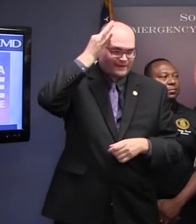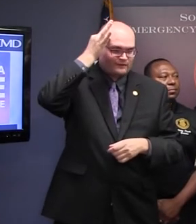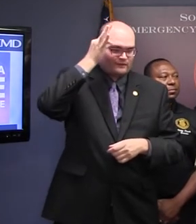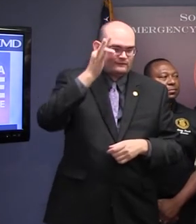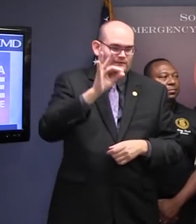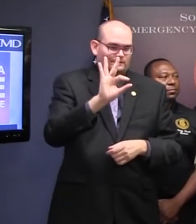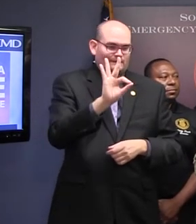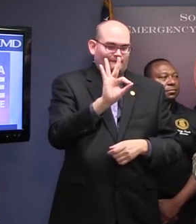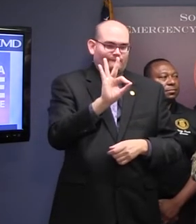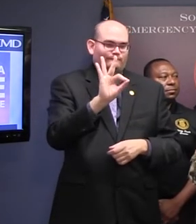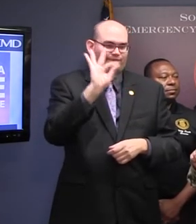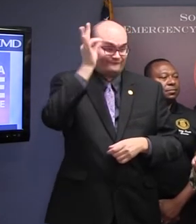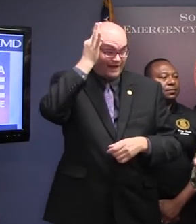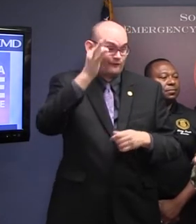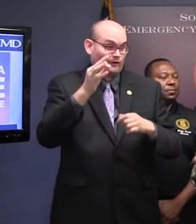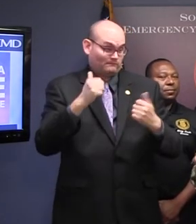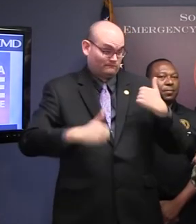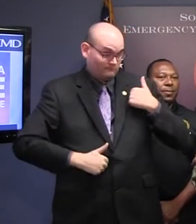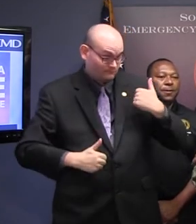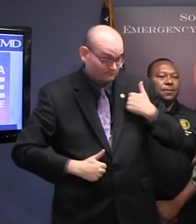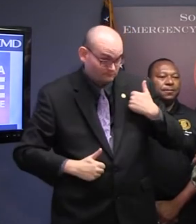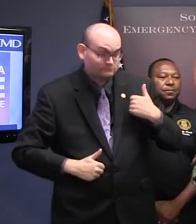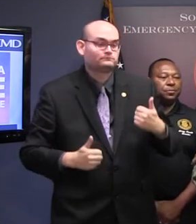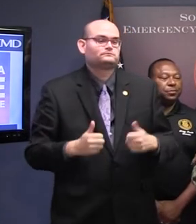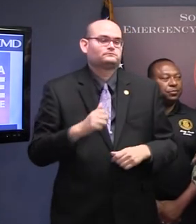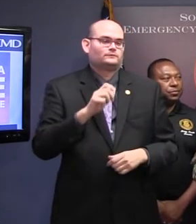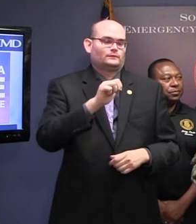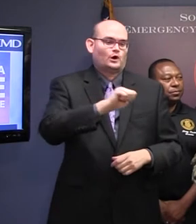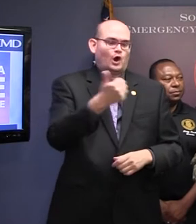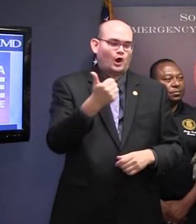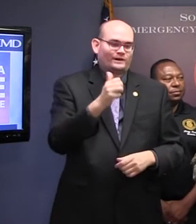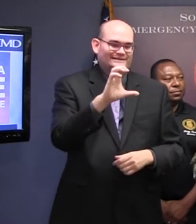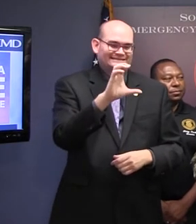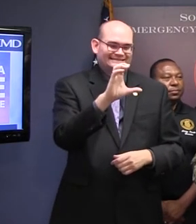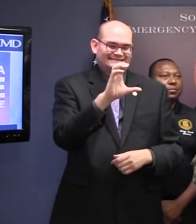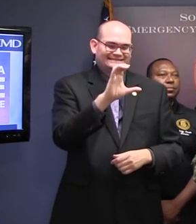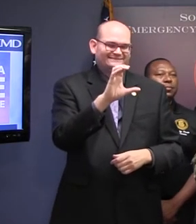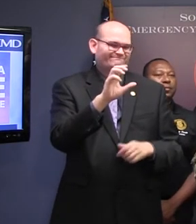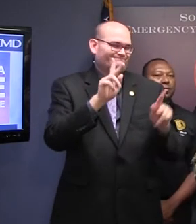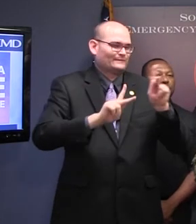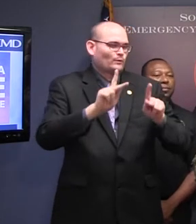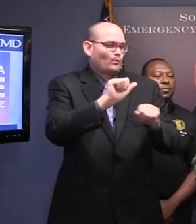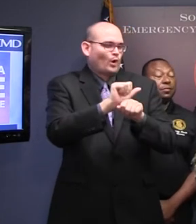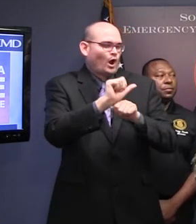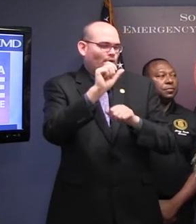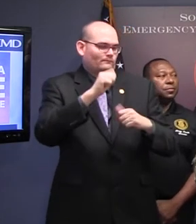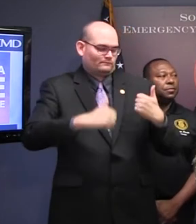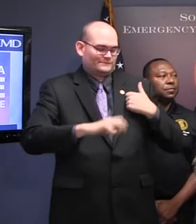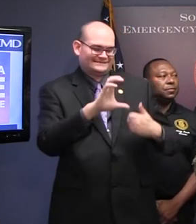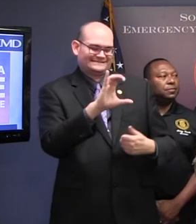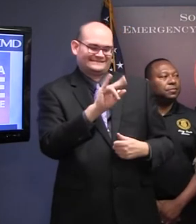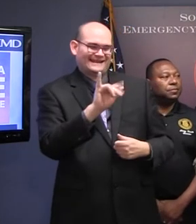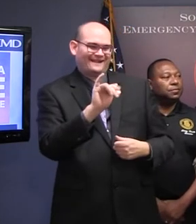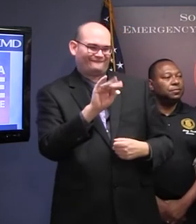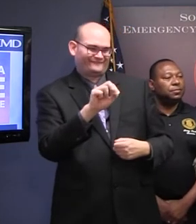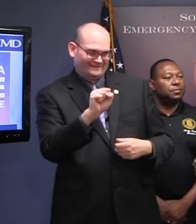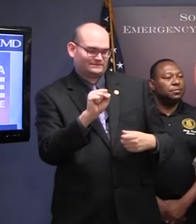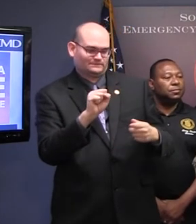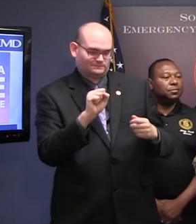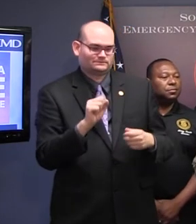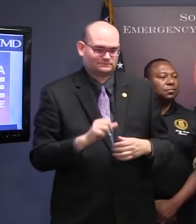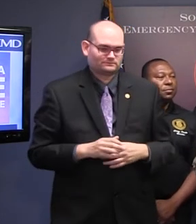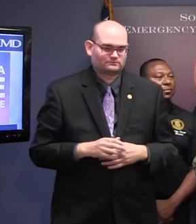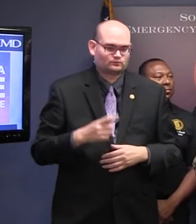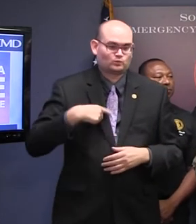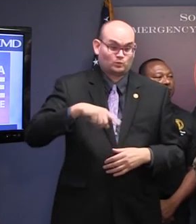civilian and other agencies from states around us. So we are planning, like I said, for a Category 4 storm,